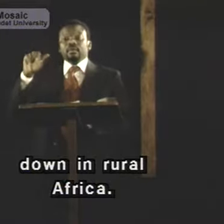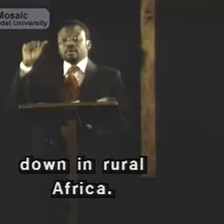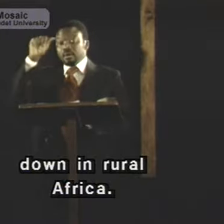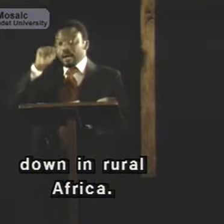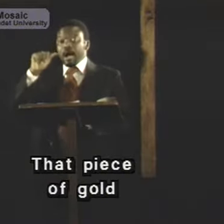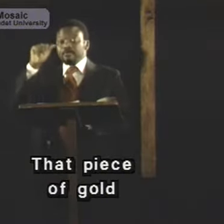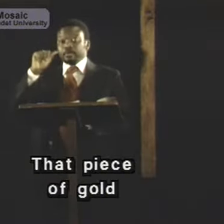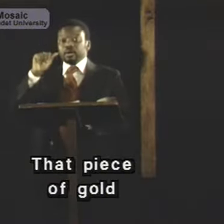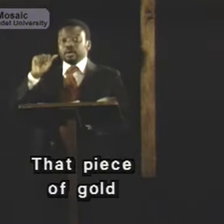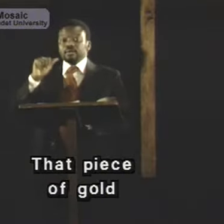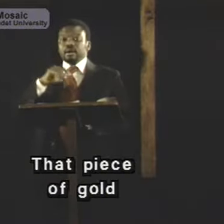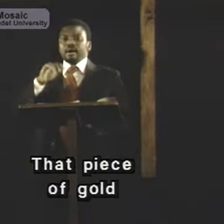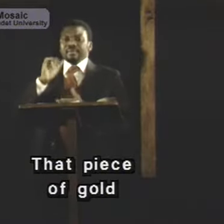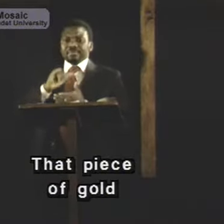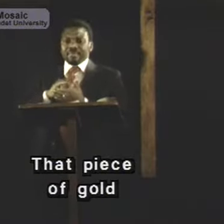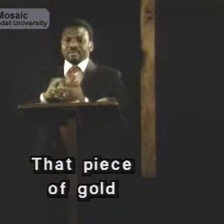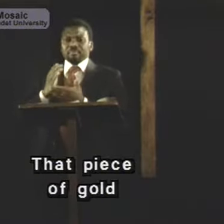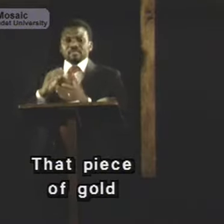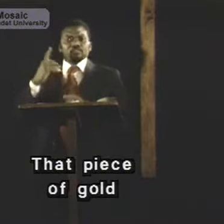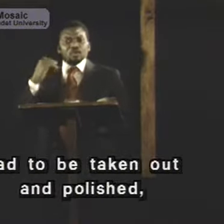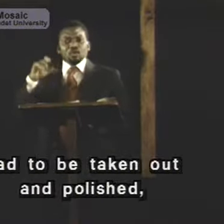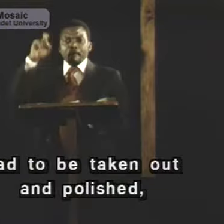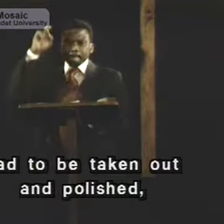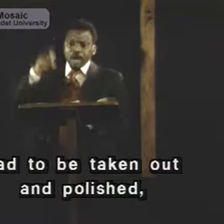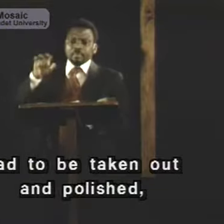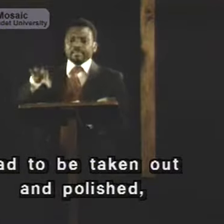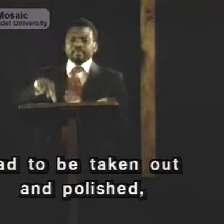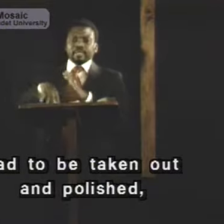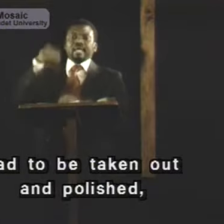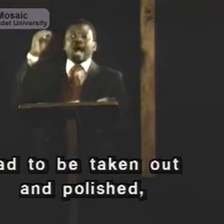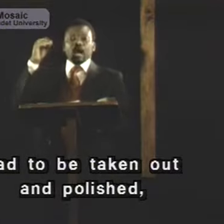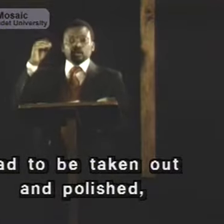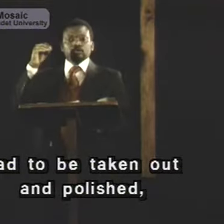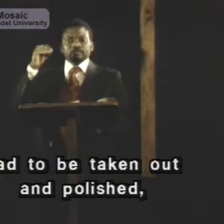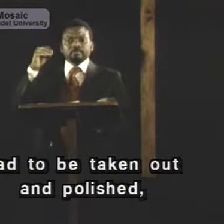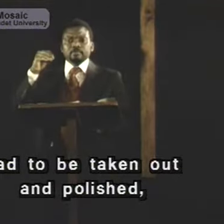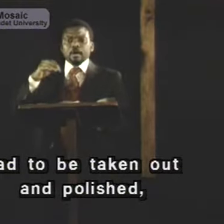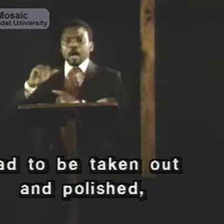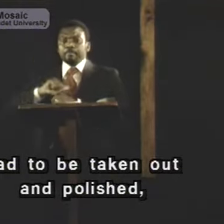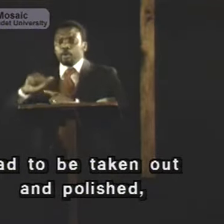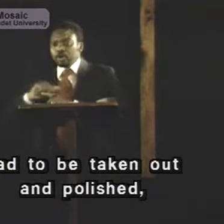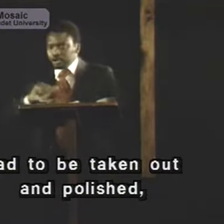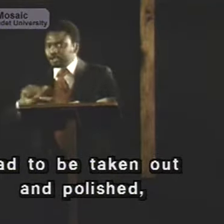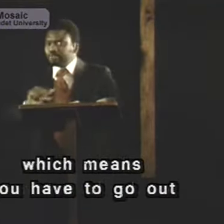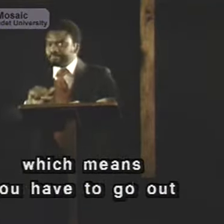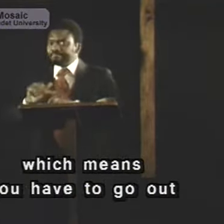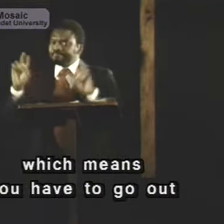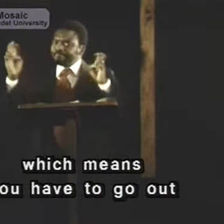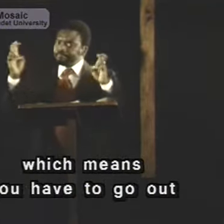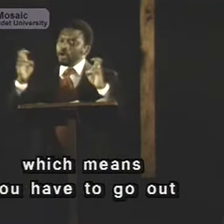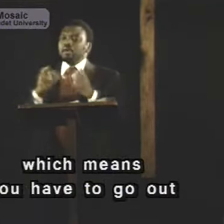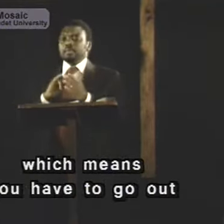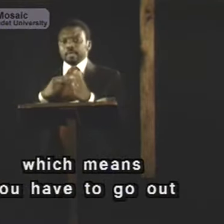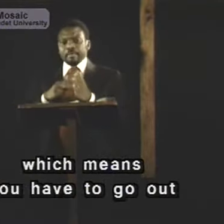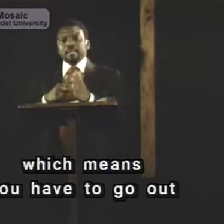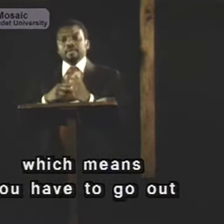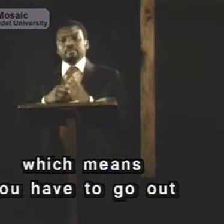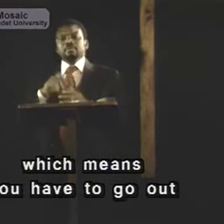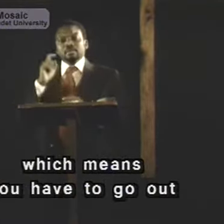That piece of gold had to be taken out and polished, which means you have to go out